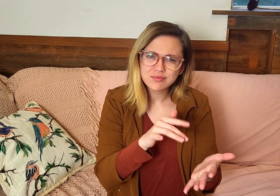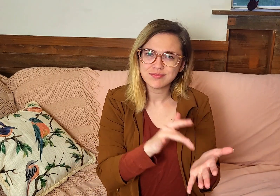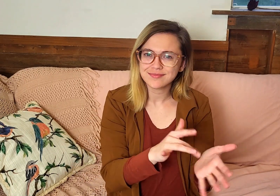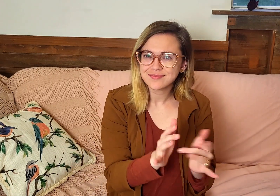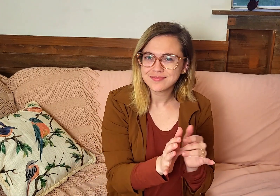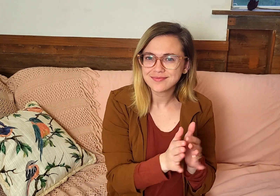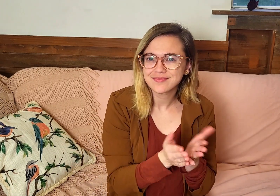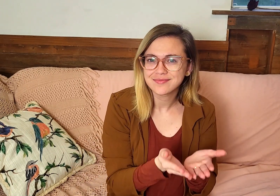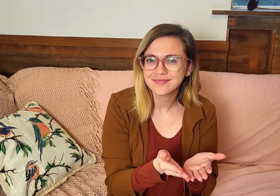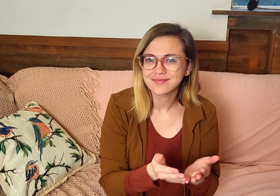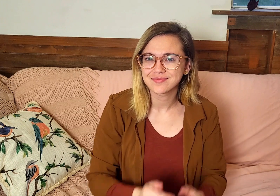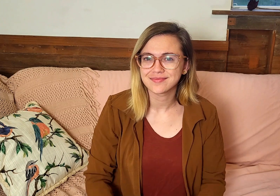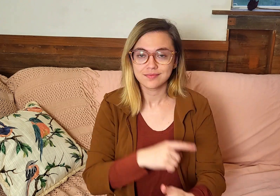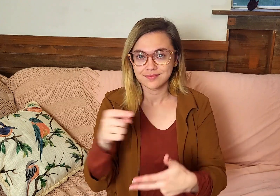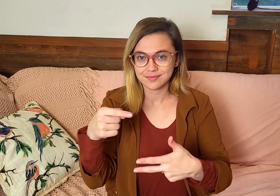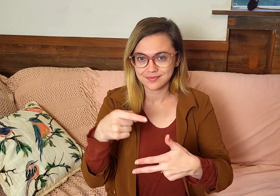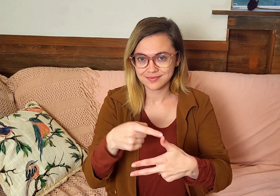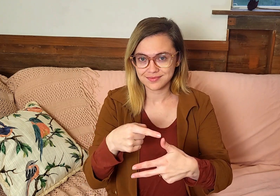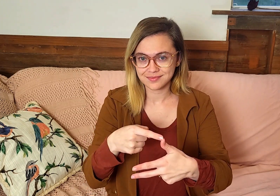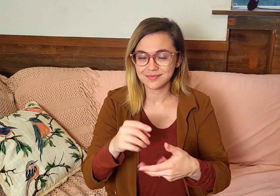your Bible. Here's the first tip.